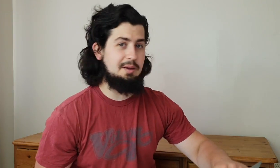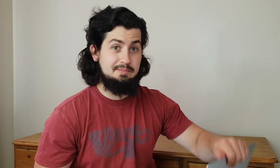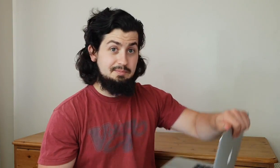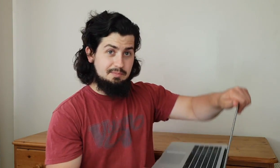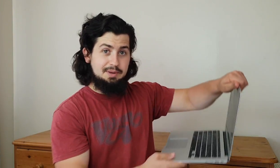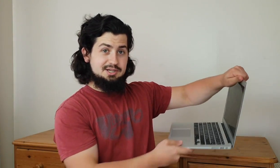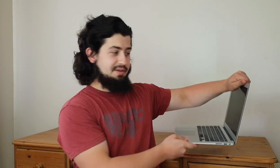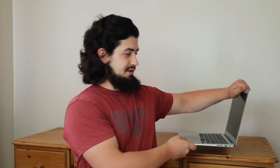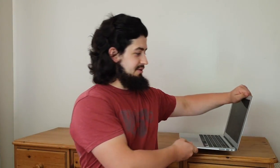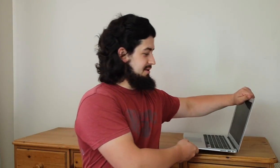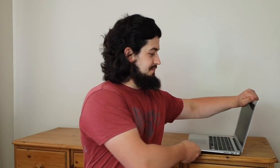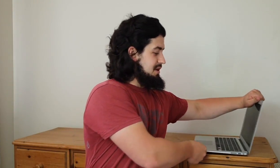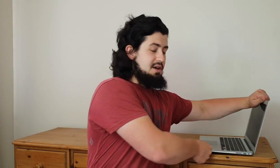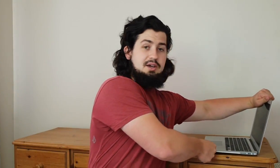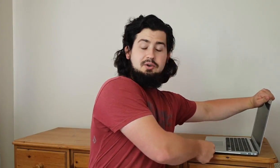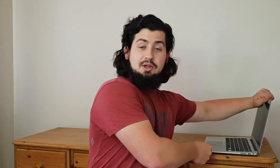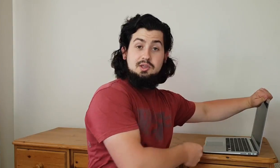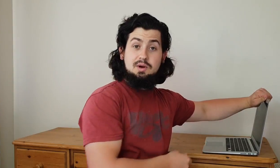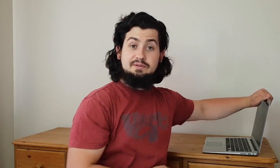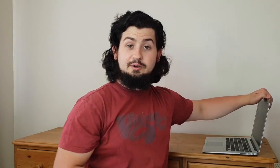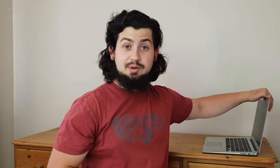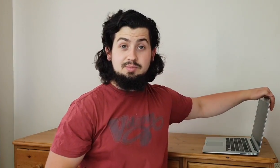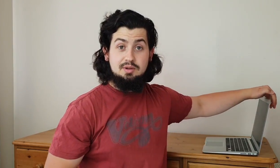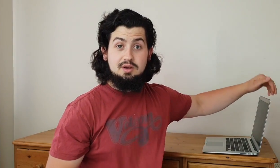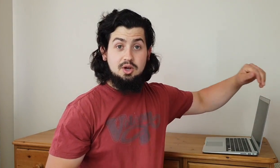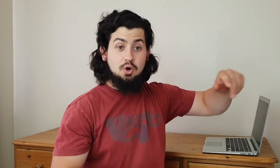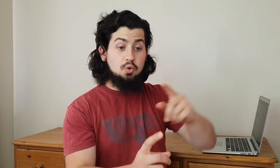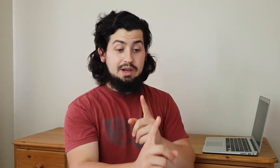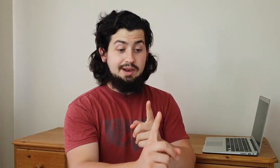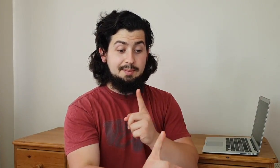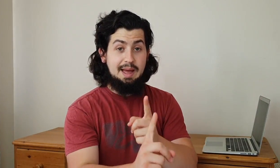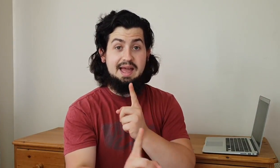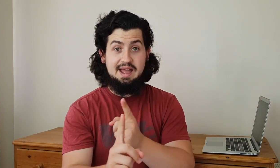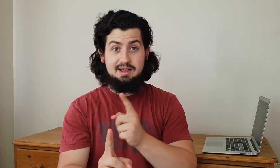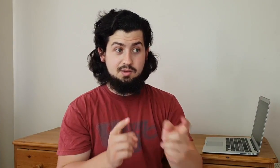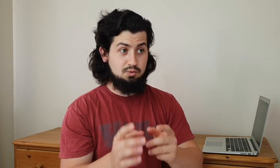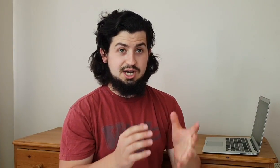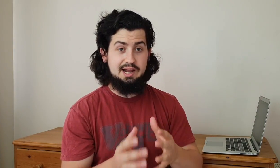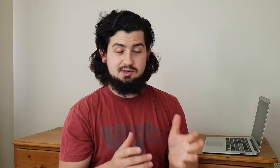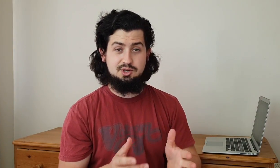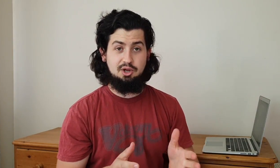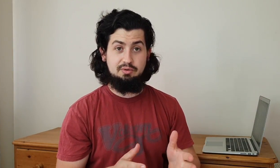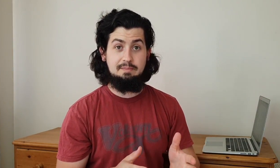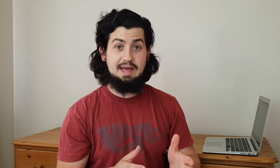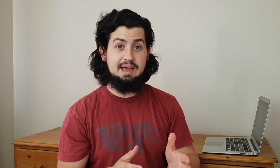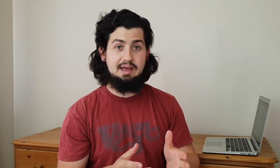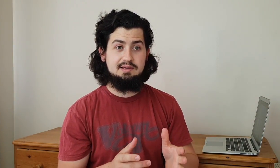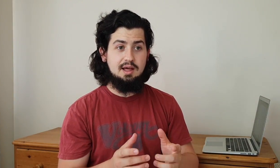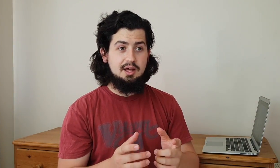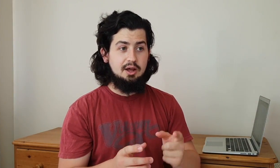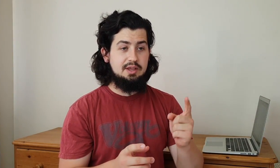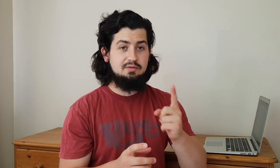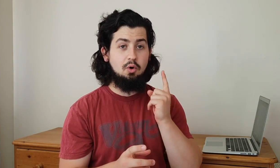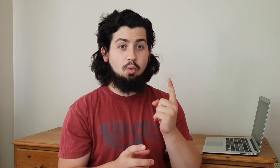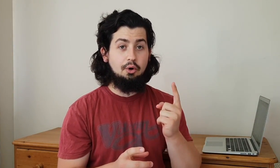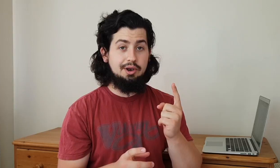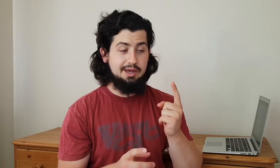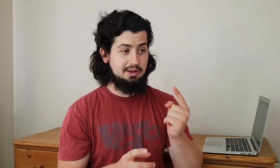picture this right you've got like 25 people all in like pairs all chatting to each other in pairs and then you've got one like